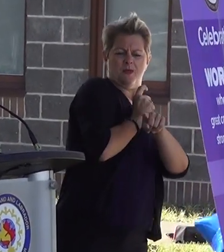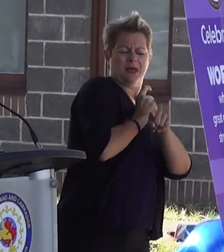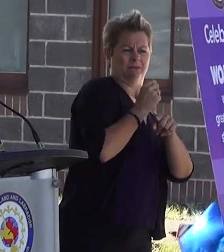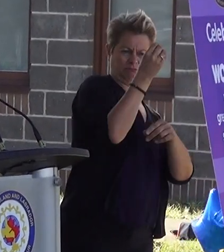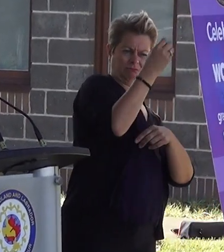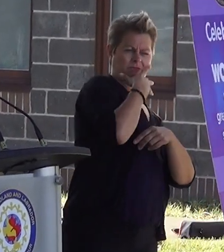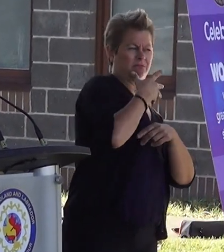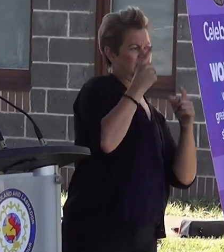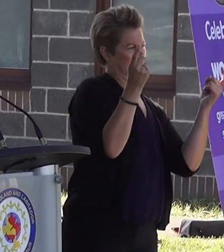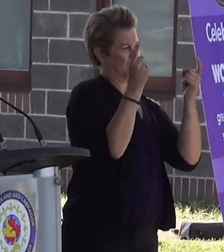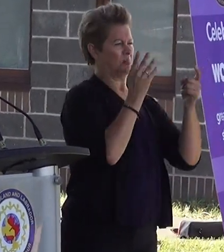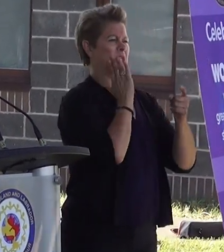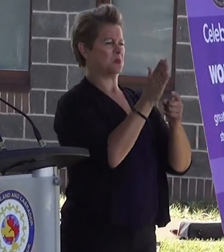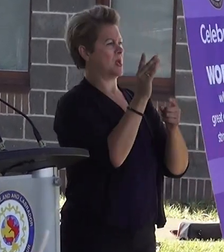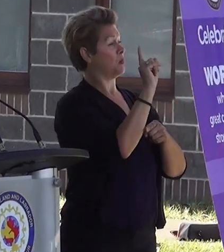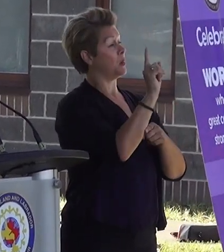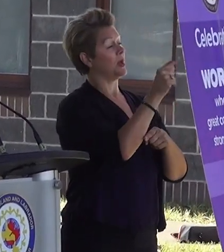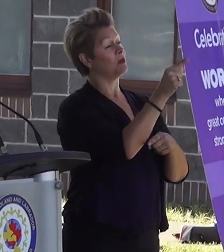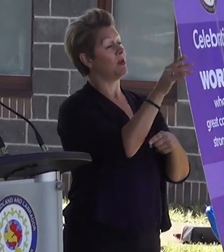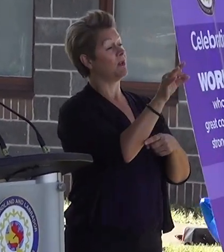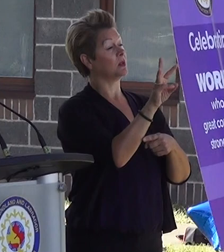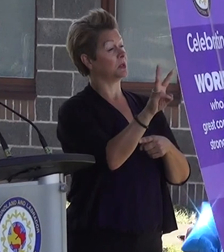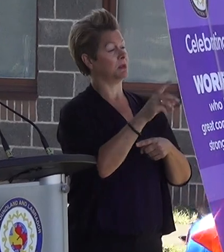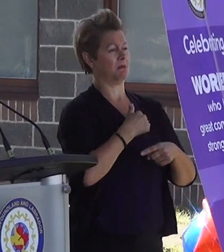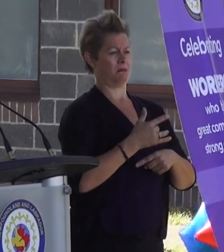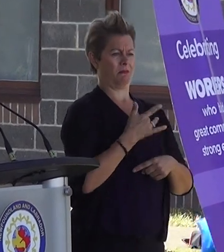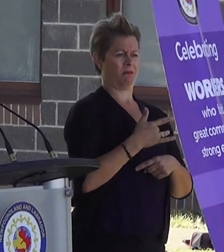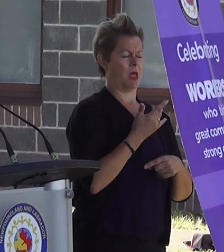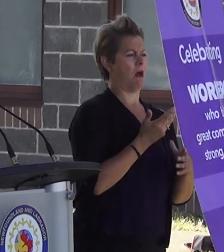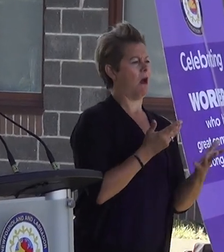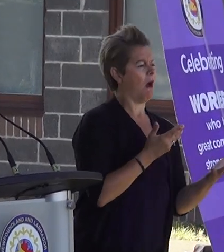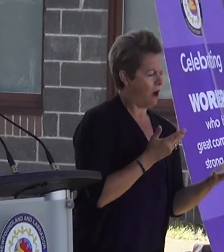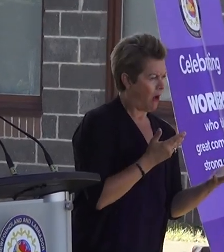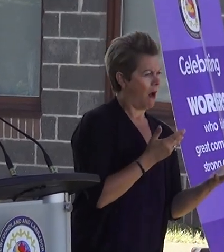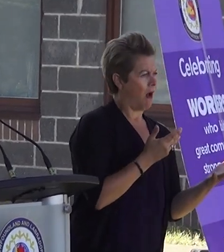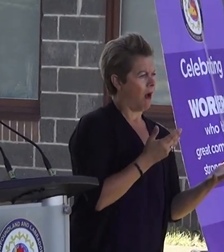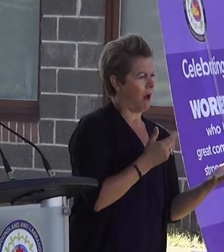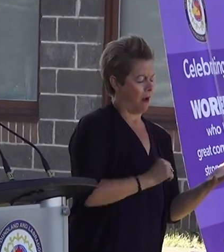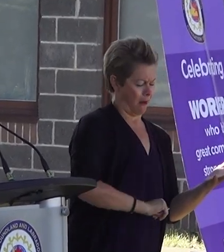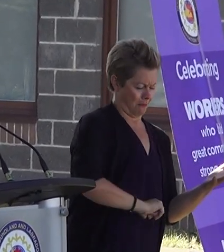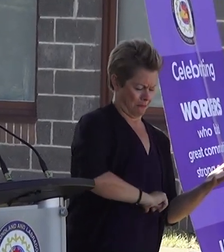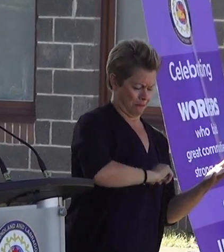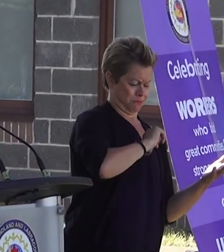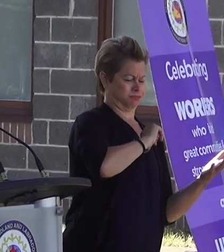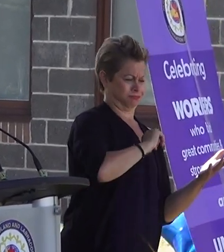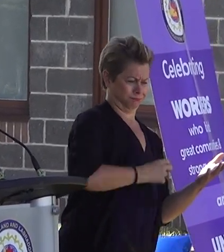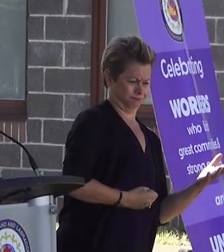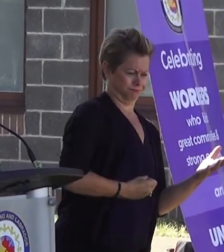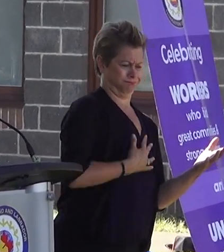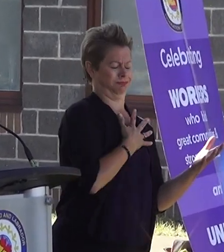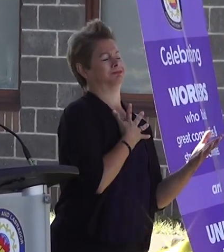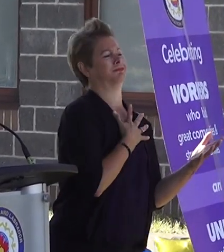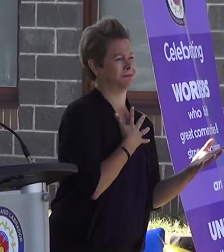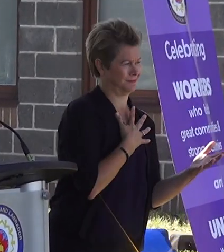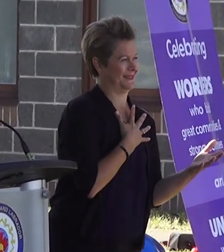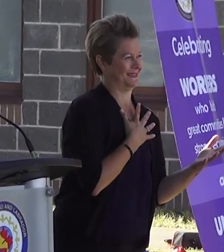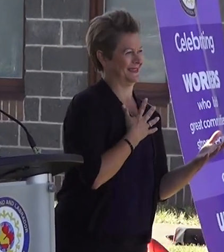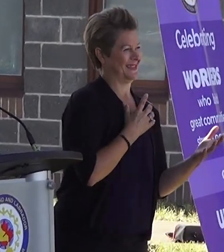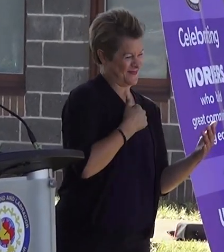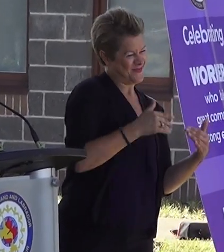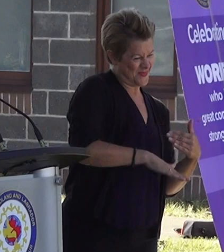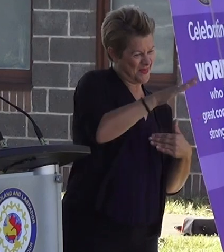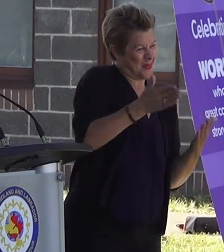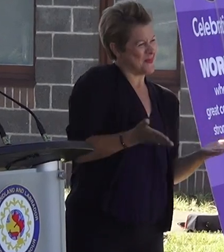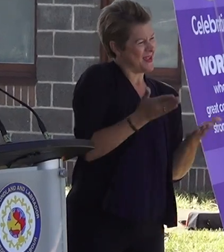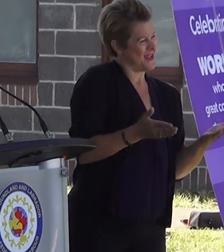celebration in Grand Falls, Windsor, it's certainly stuck as a point of pride with me, having grown up here